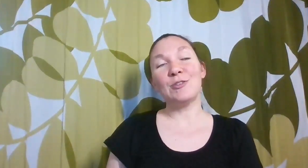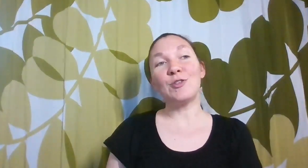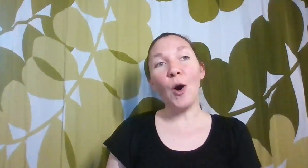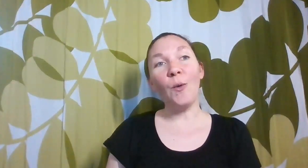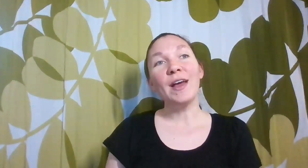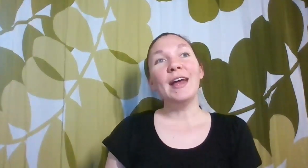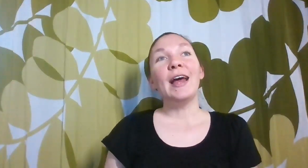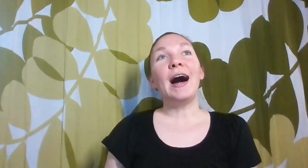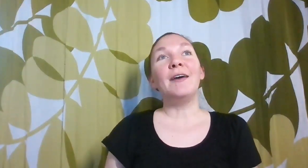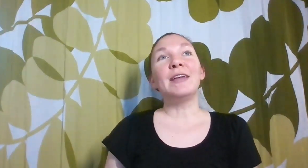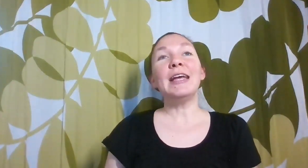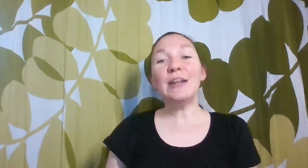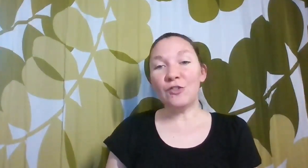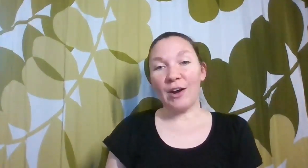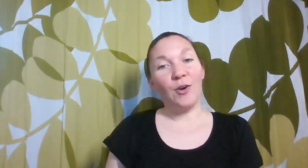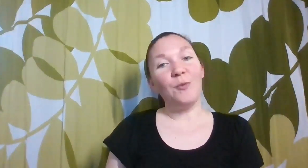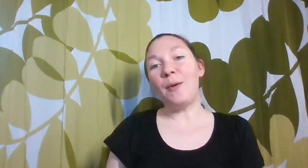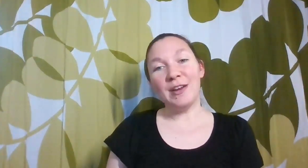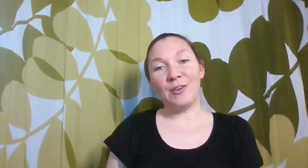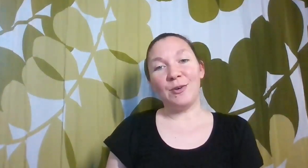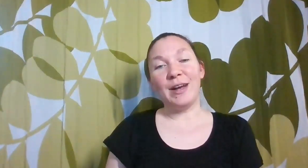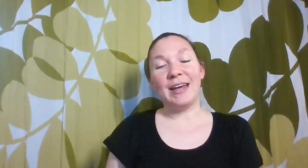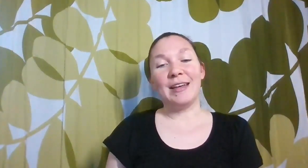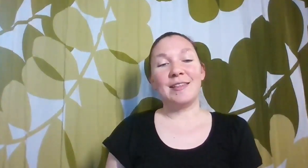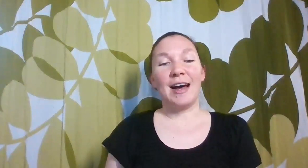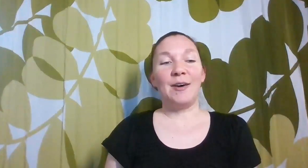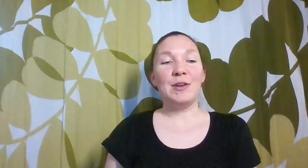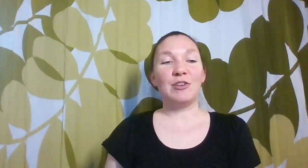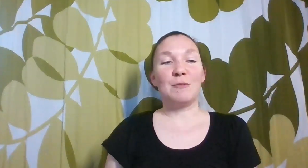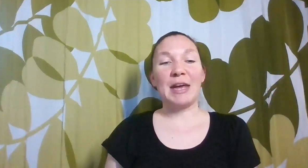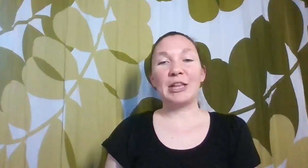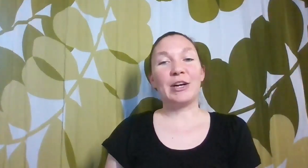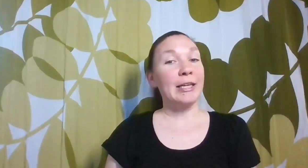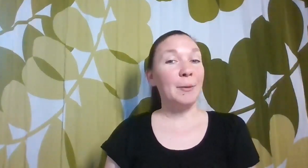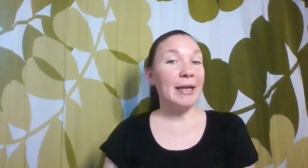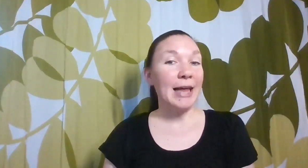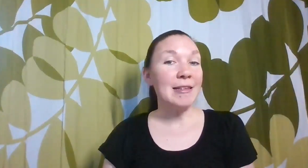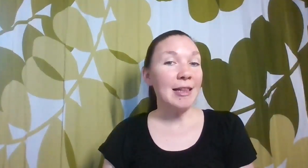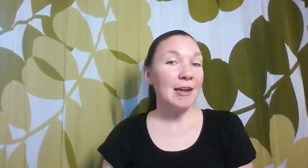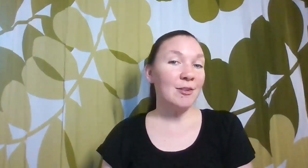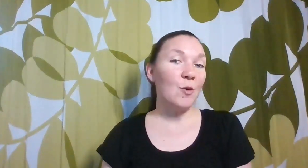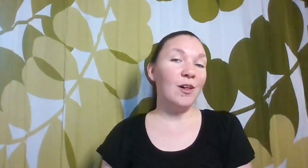So in general what we do is we just make it look a little bit less like school.